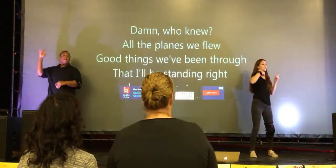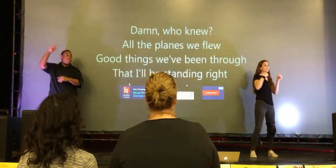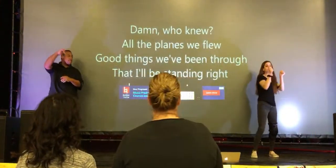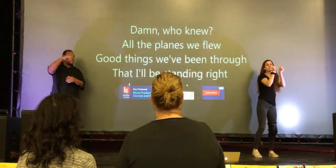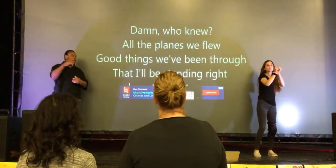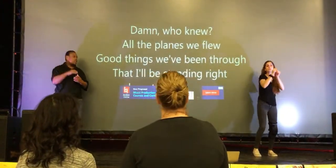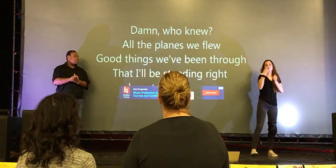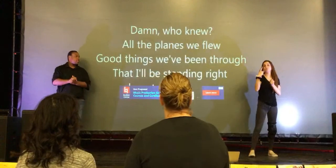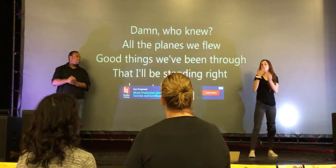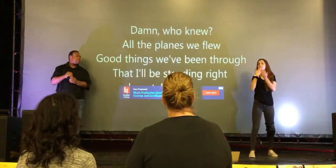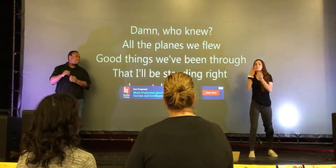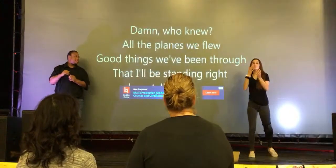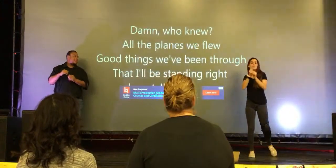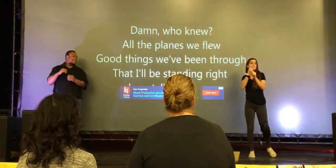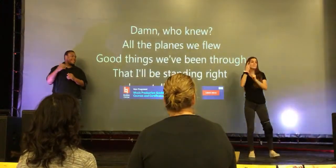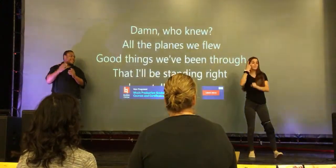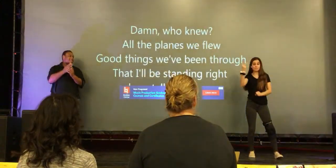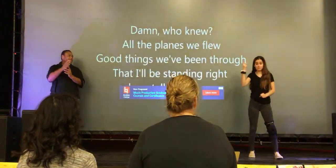see you again